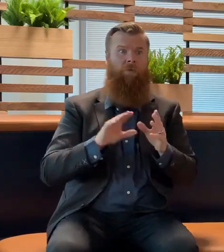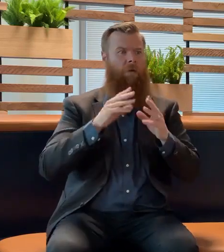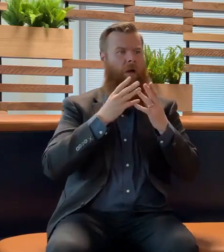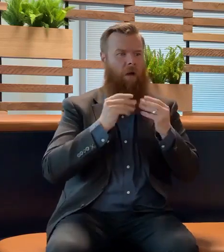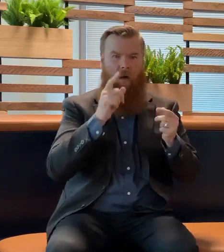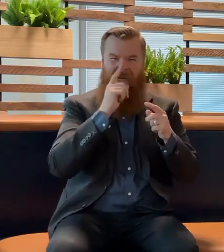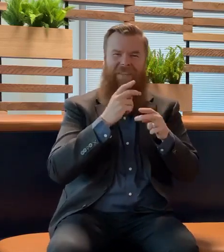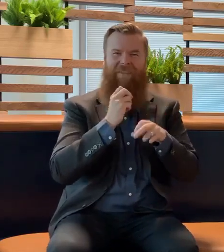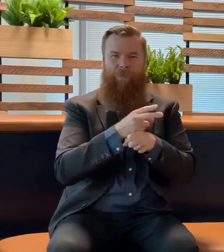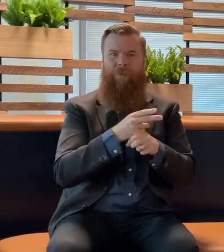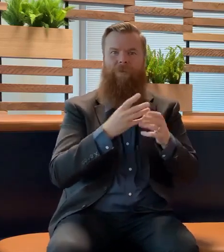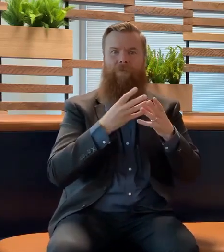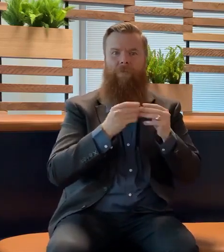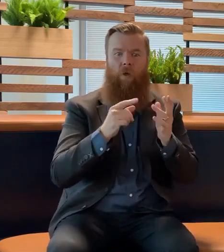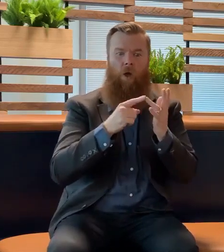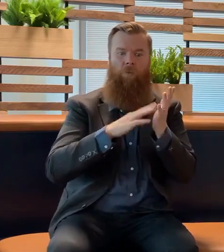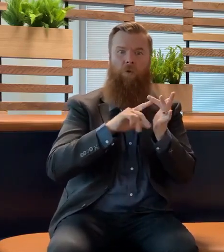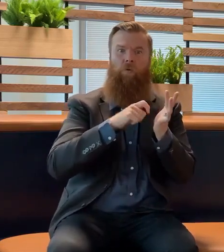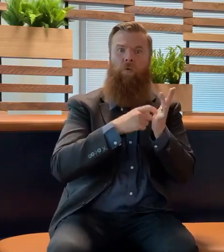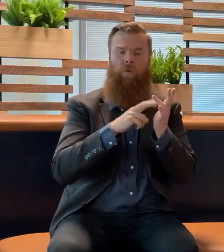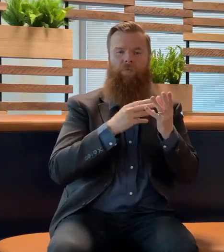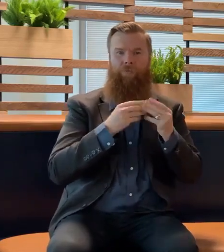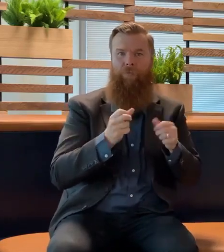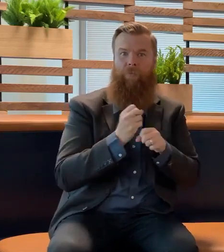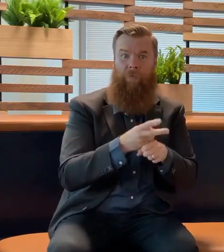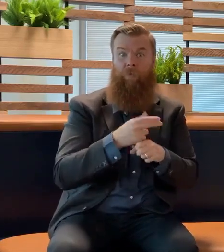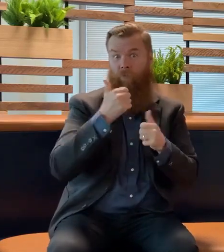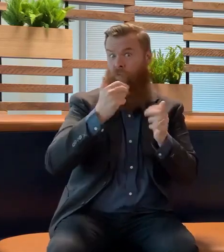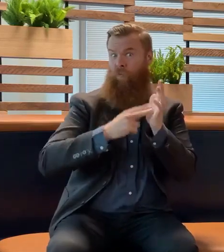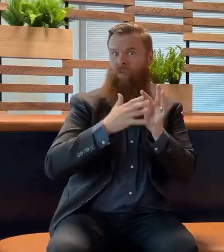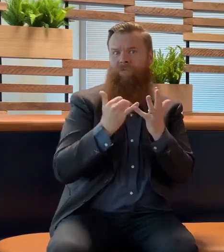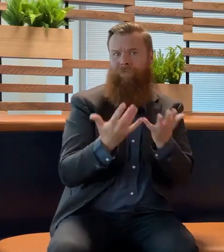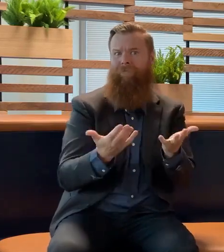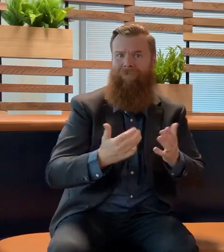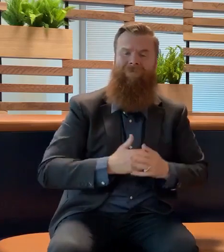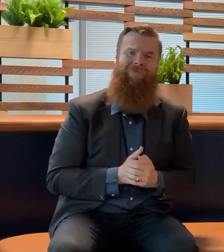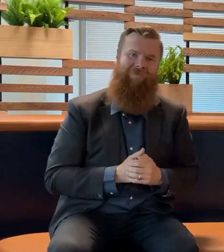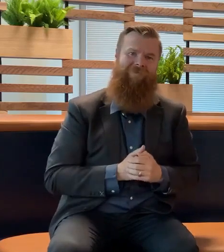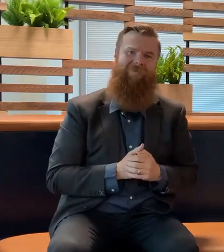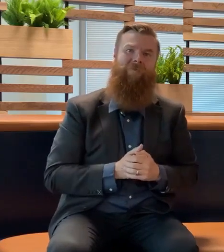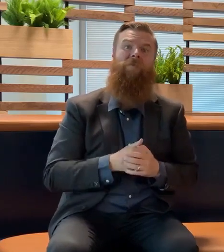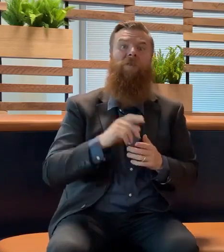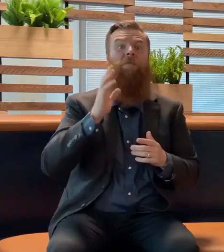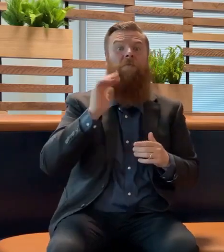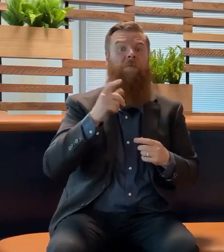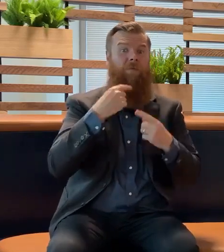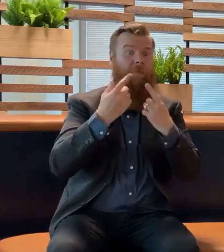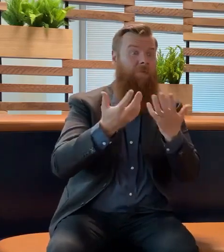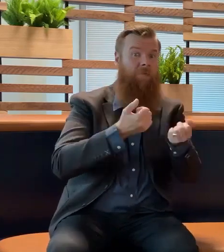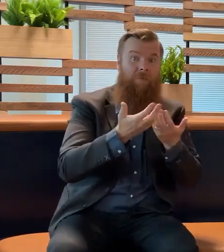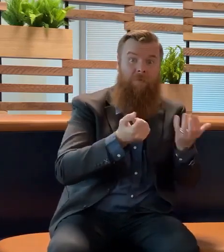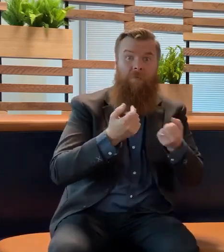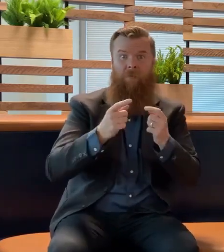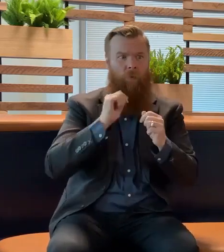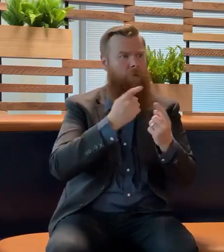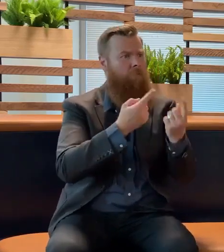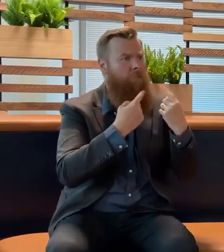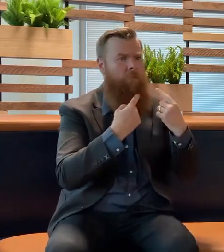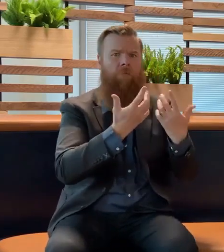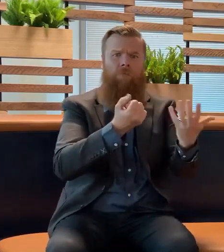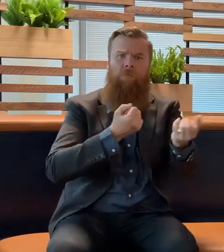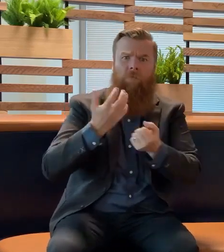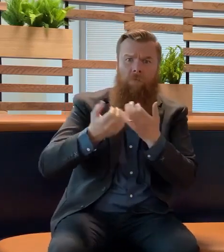that I can share with you today. But there'll be more information that will come to hand and we'll continue to use this forum,